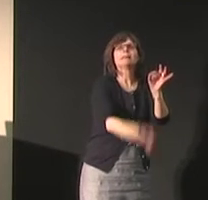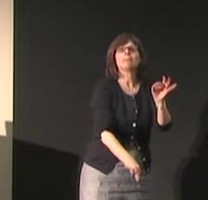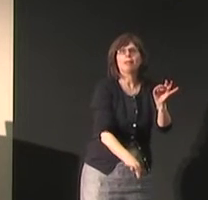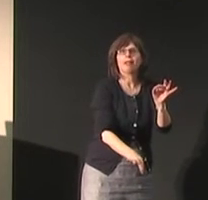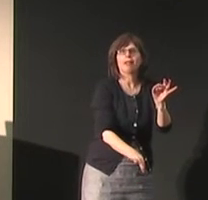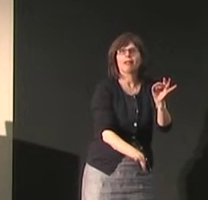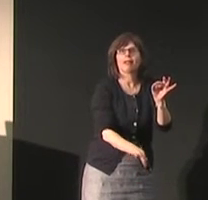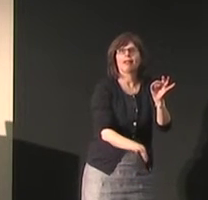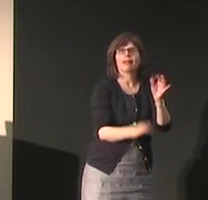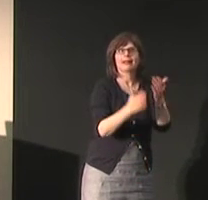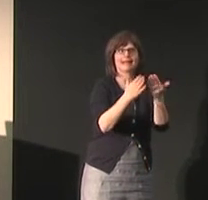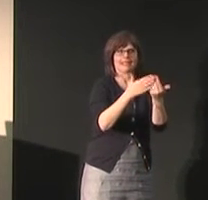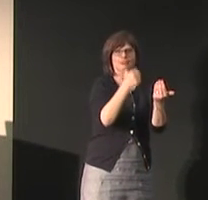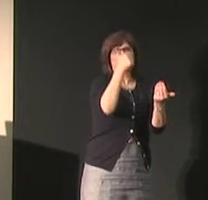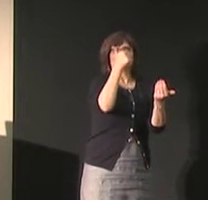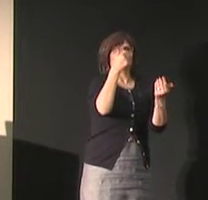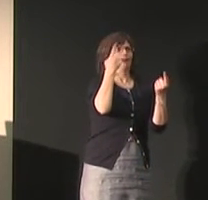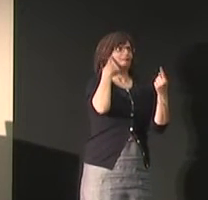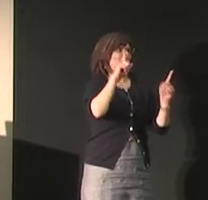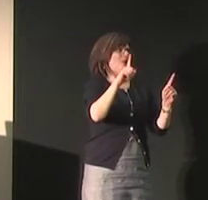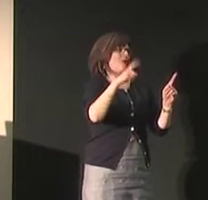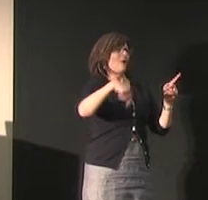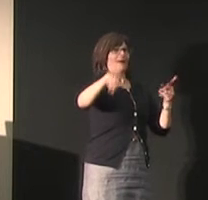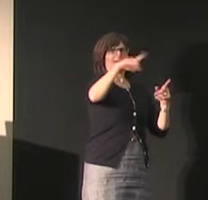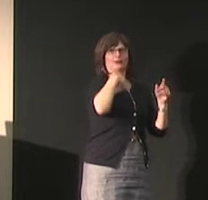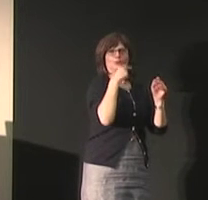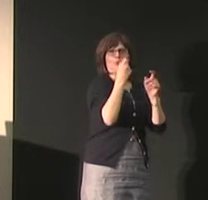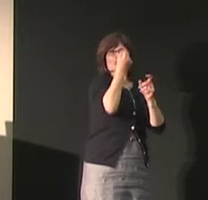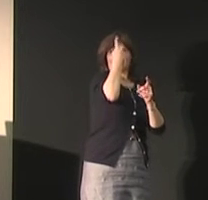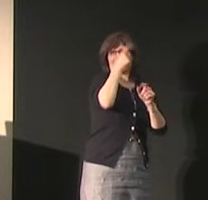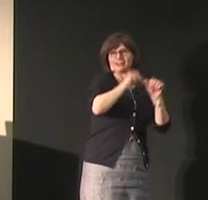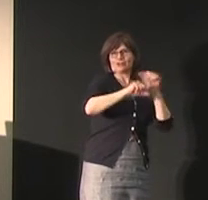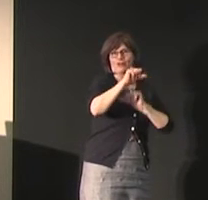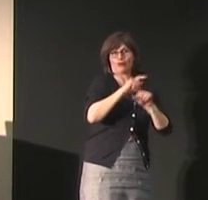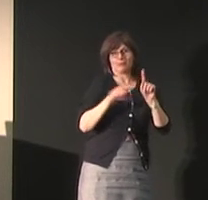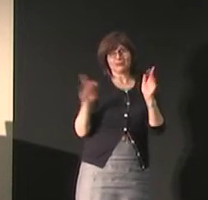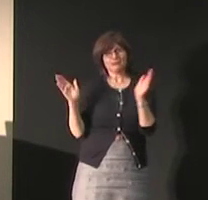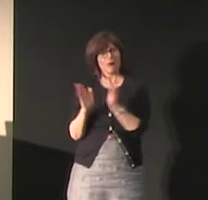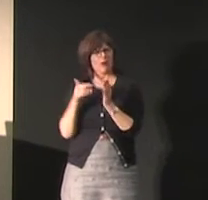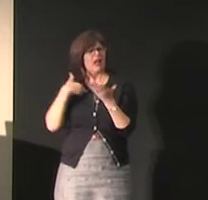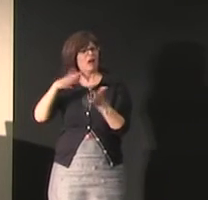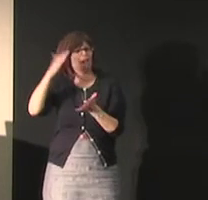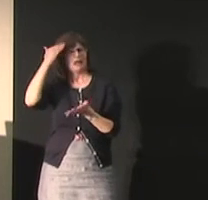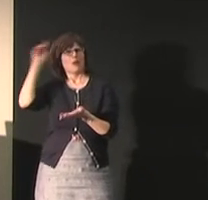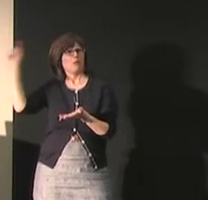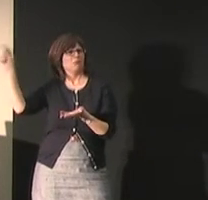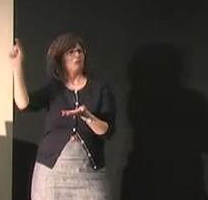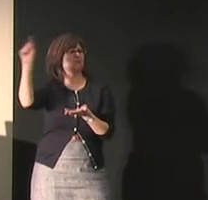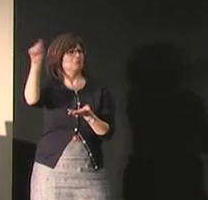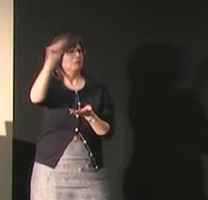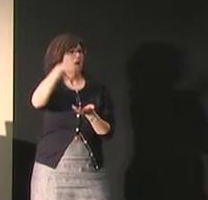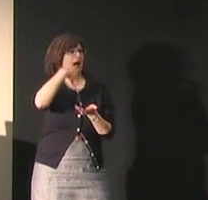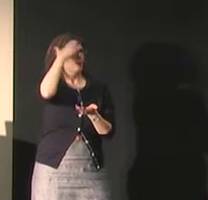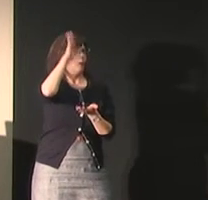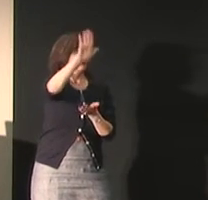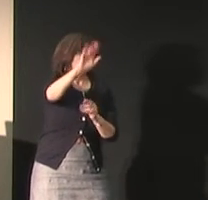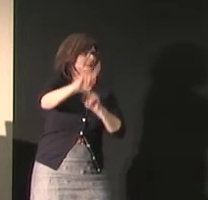so as the language is used by the wider community it becomes more simplified because we all must need to understand each other but in a small community of